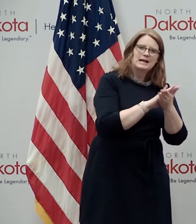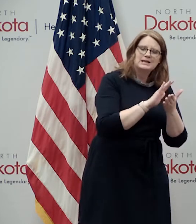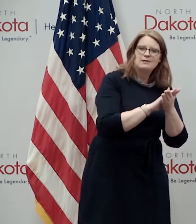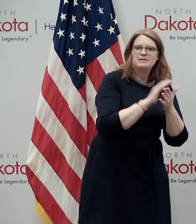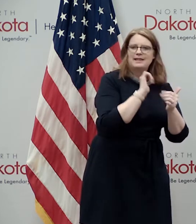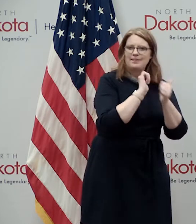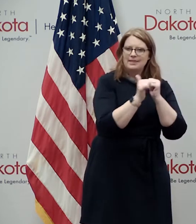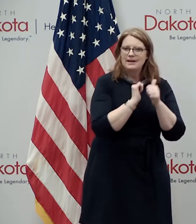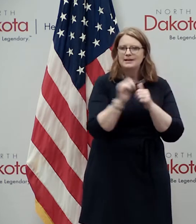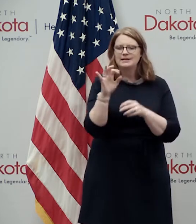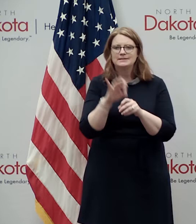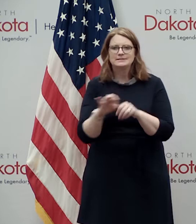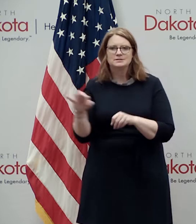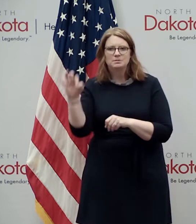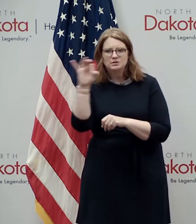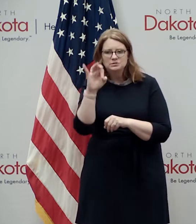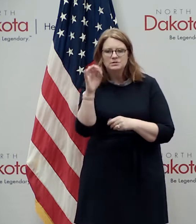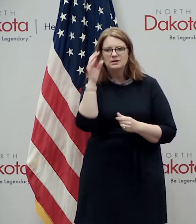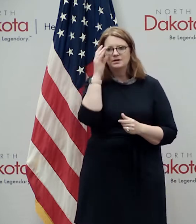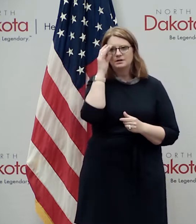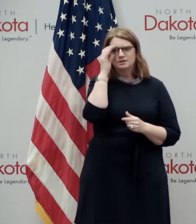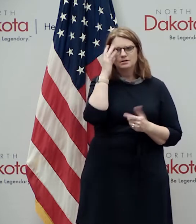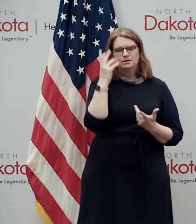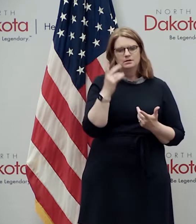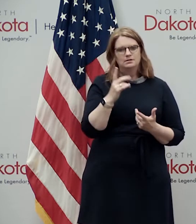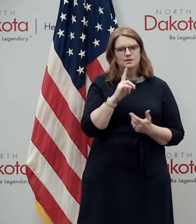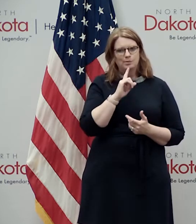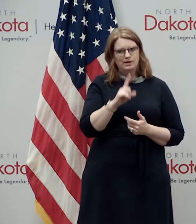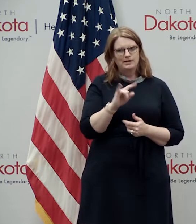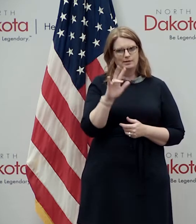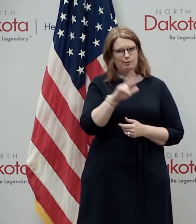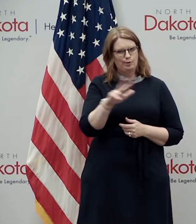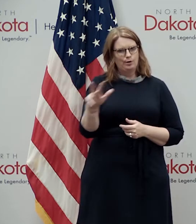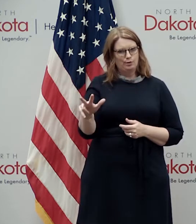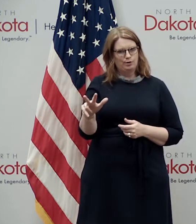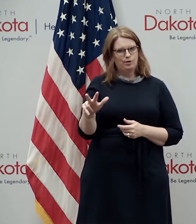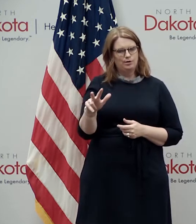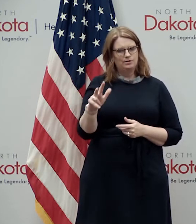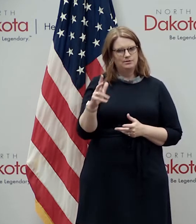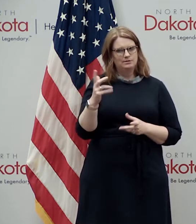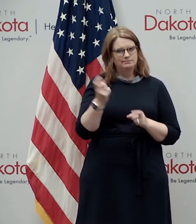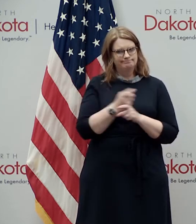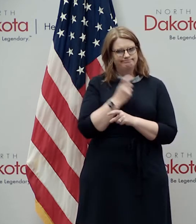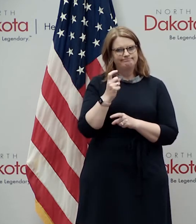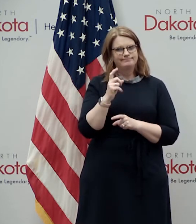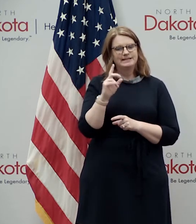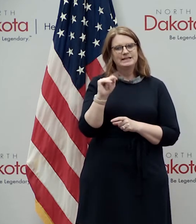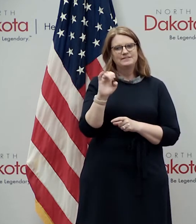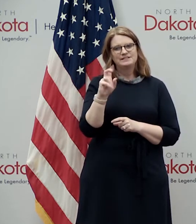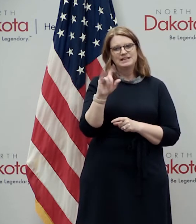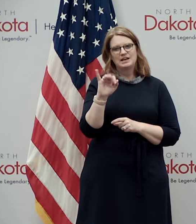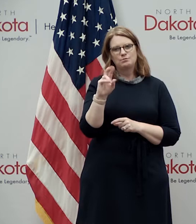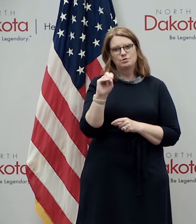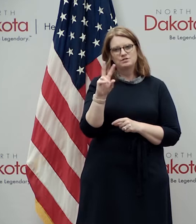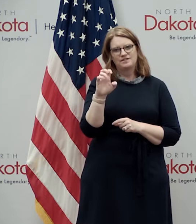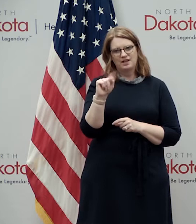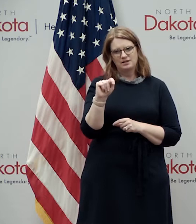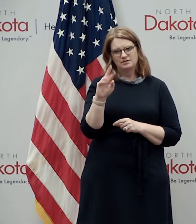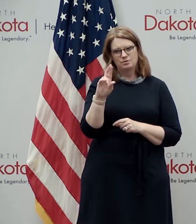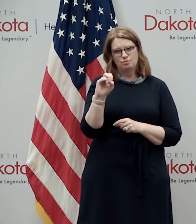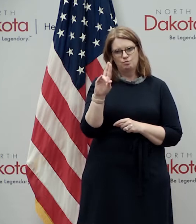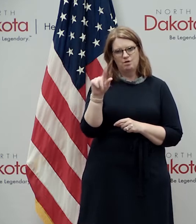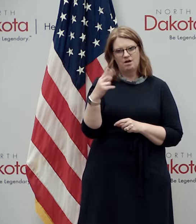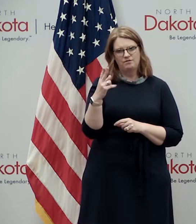spiritually uh she was the most deservingly the 33rd recipient of the theodore roosevelt roughrider award the highest